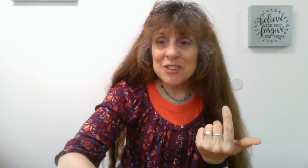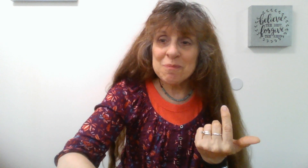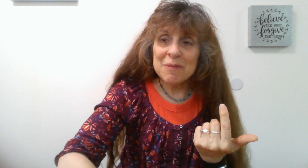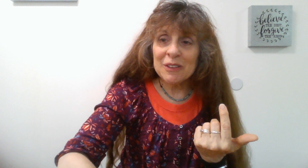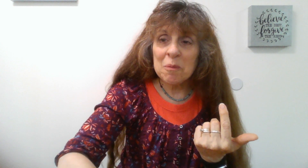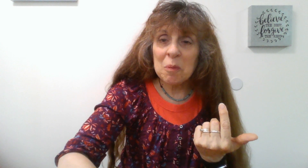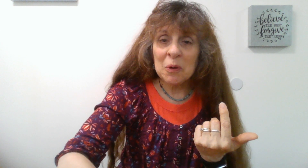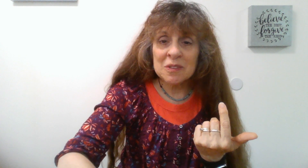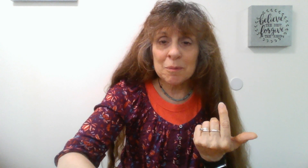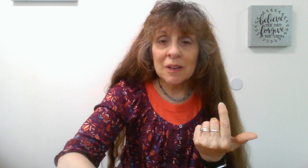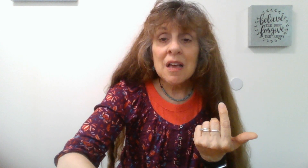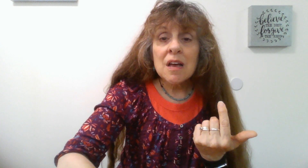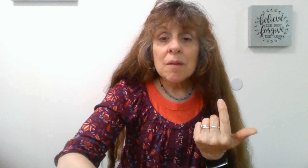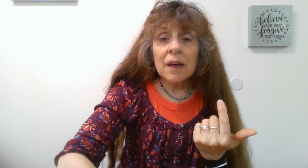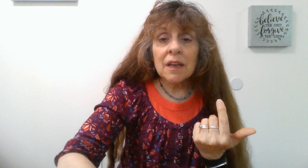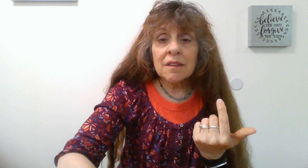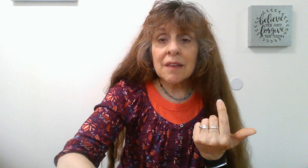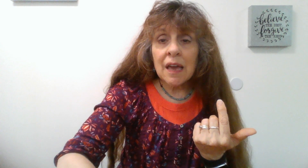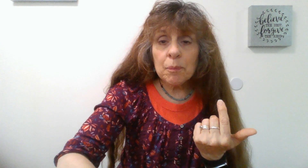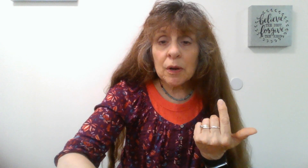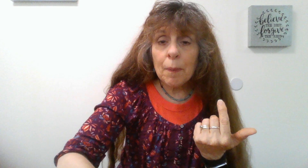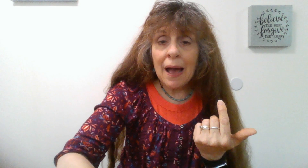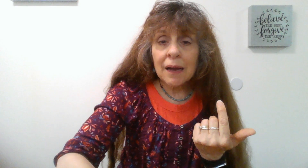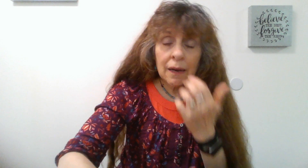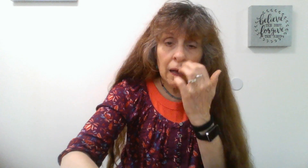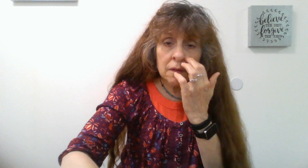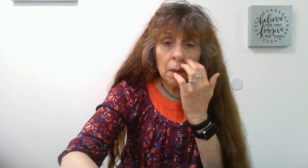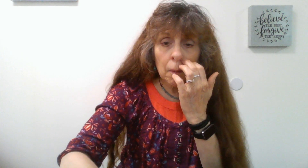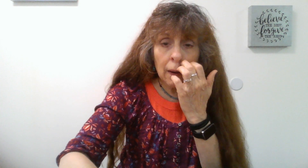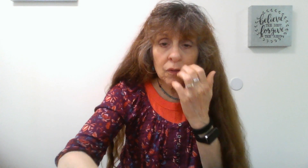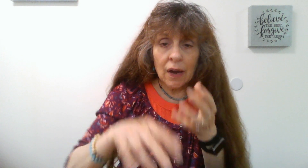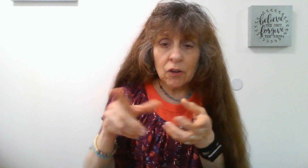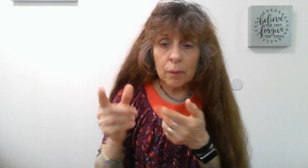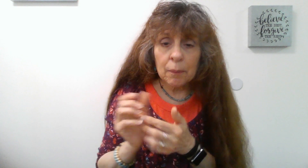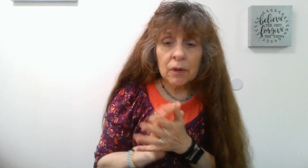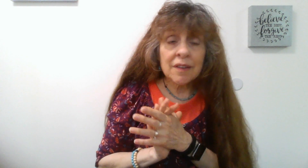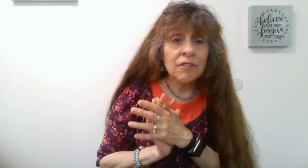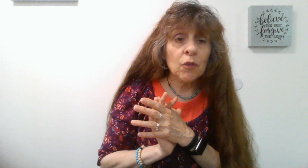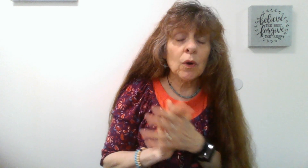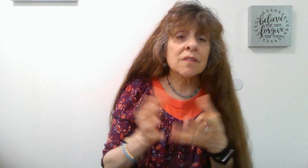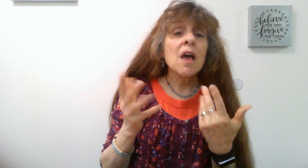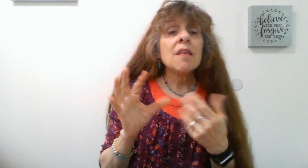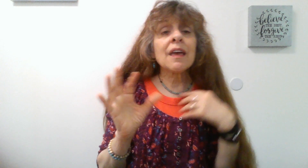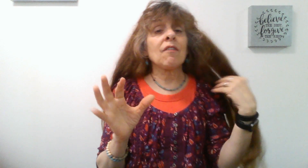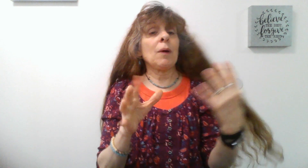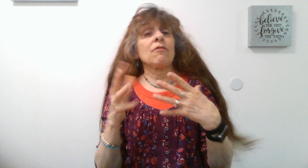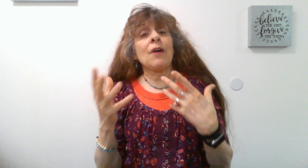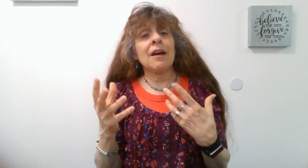which may be a little more personable. But it's a printable pack. It has around, I don't remember because I have different ones. They have about five